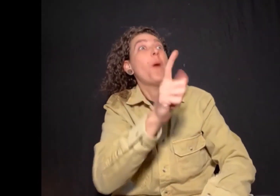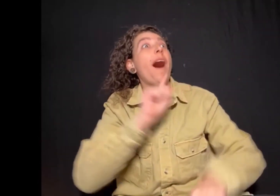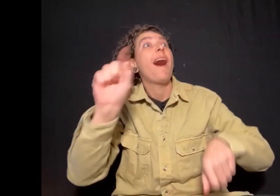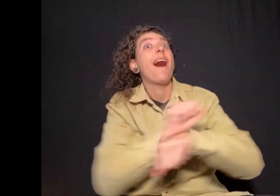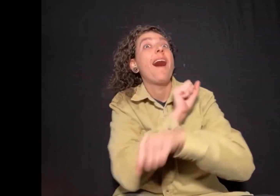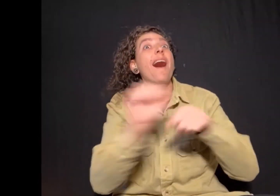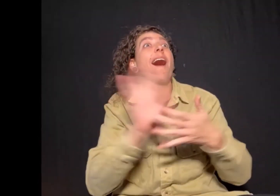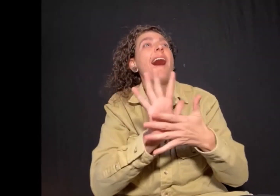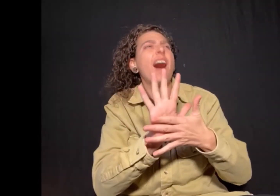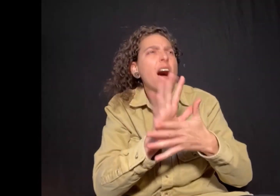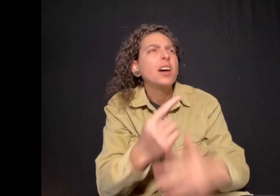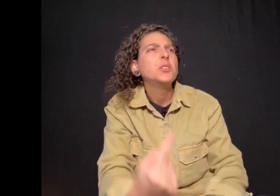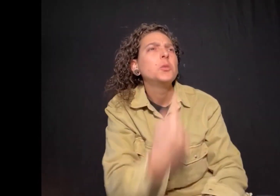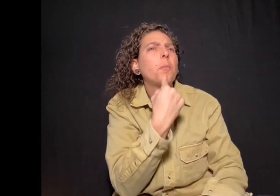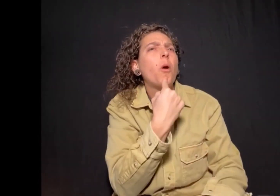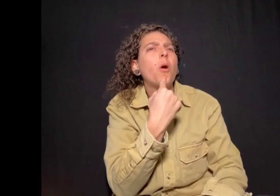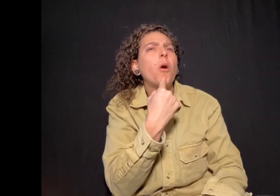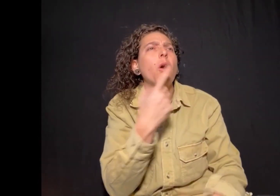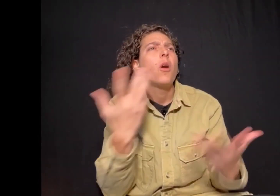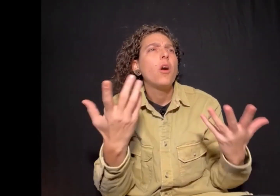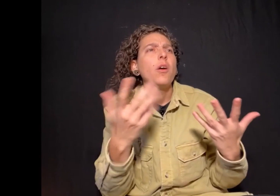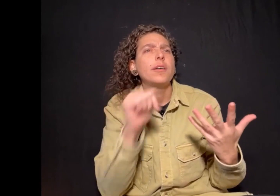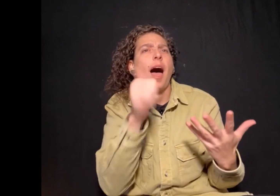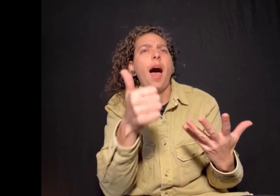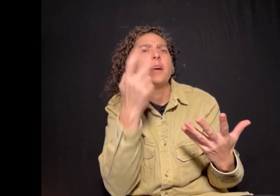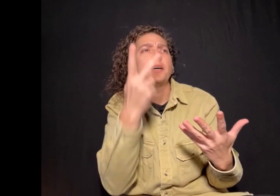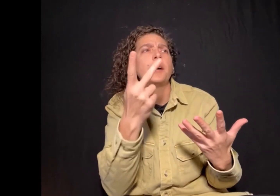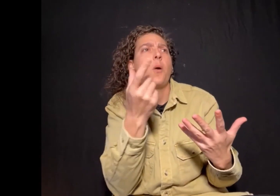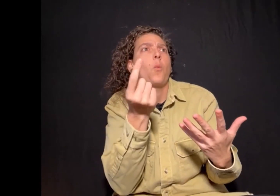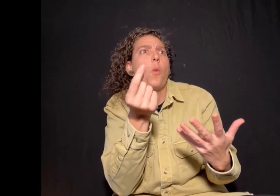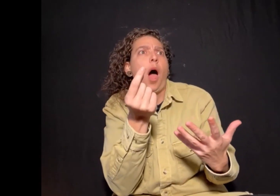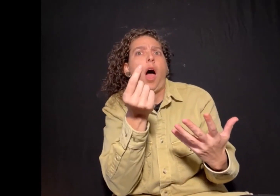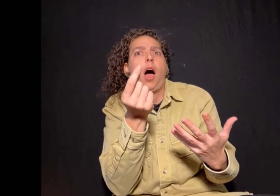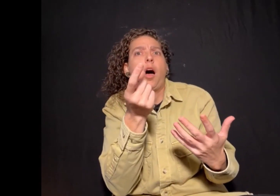you were so disappointed when you actually saw the movie?